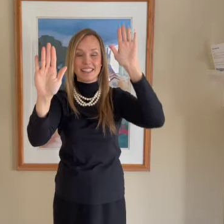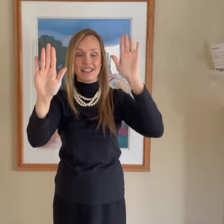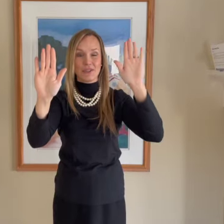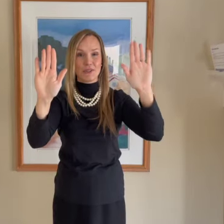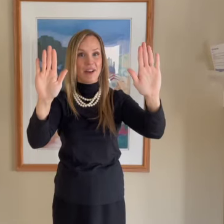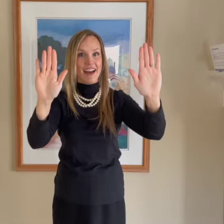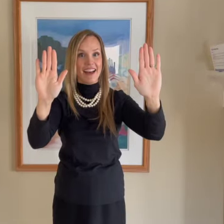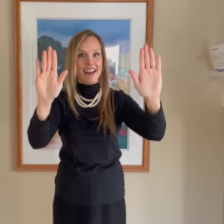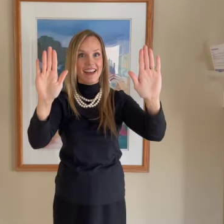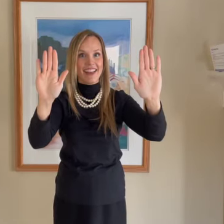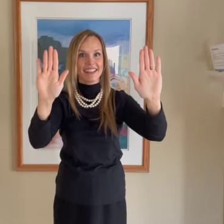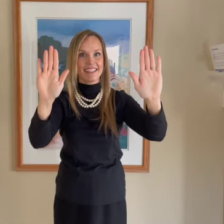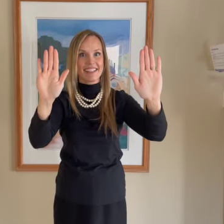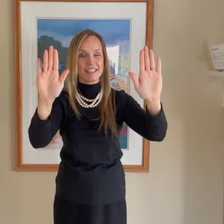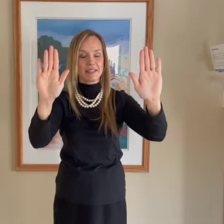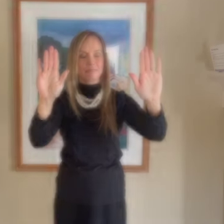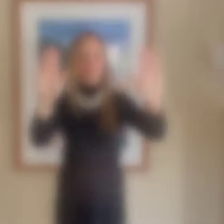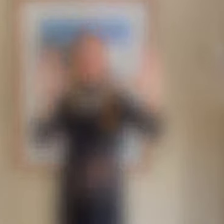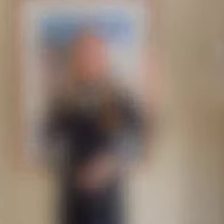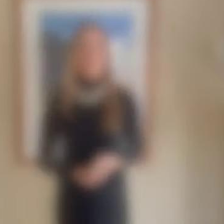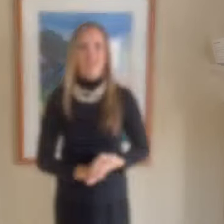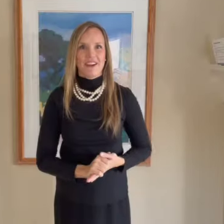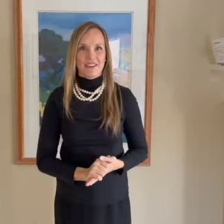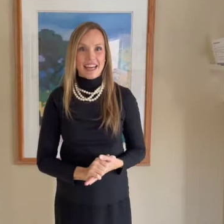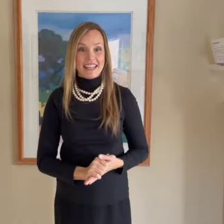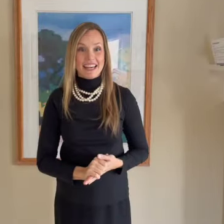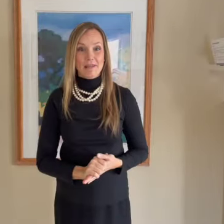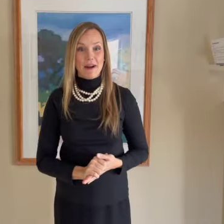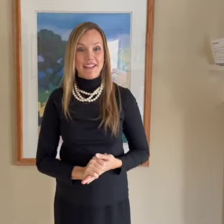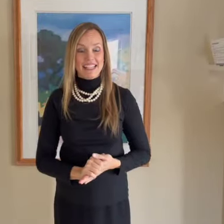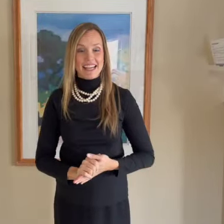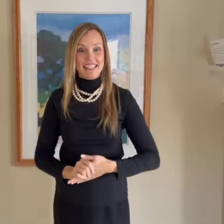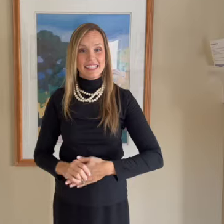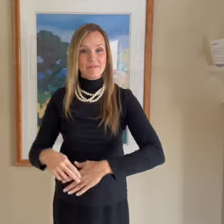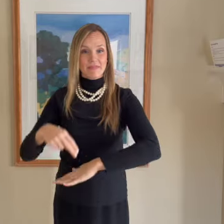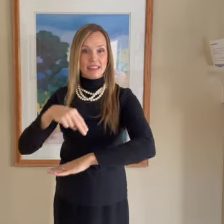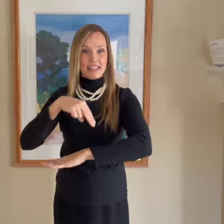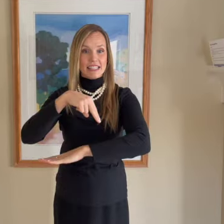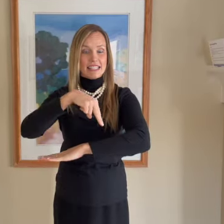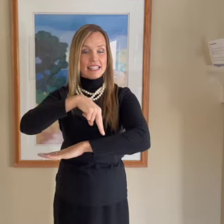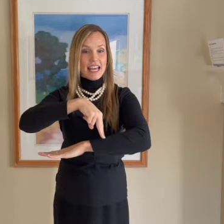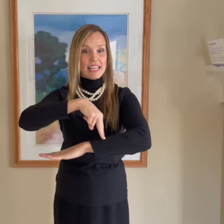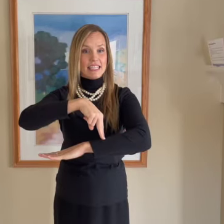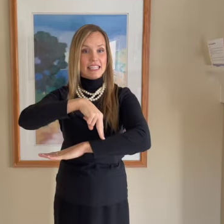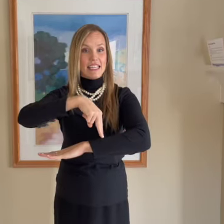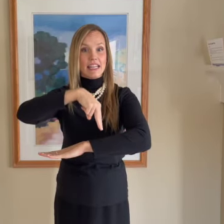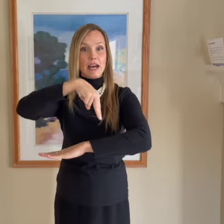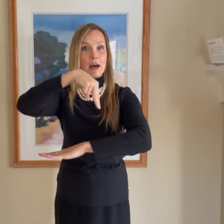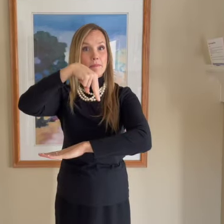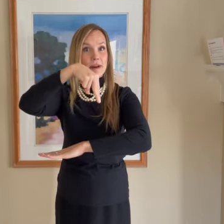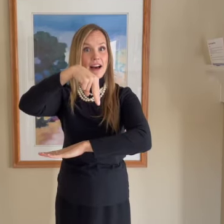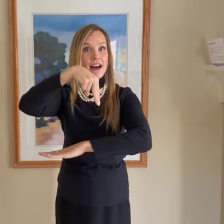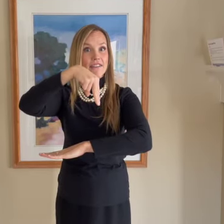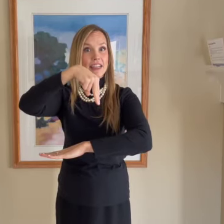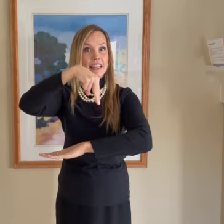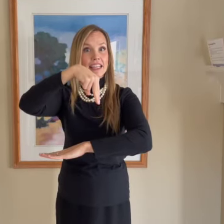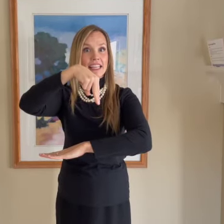Christ. Jesus Okay, the next part says, standing above in the